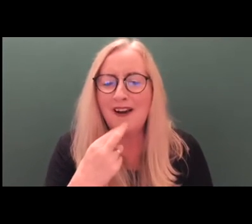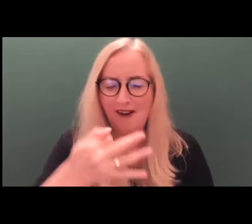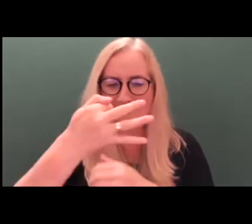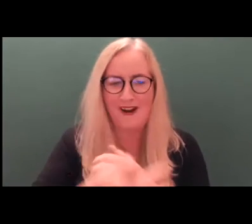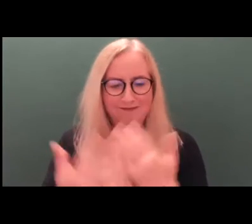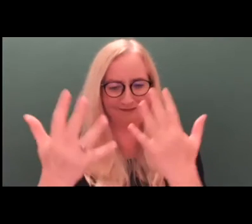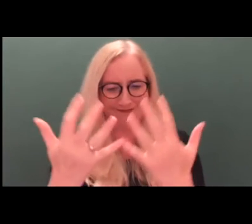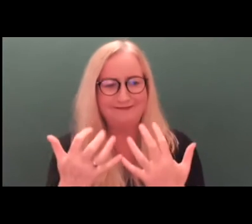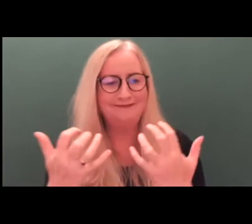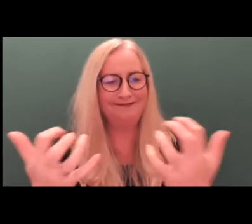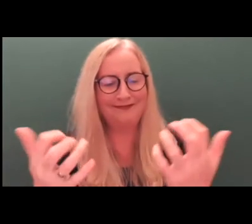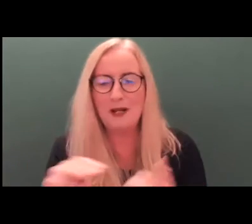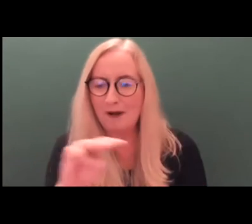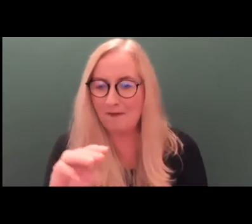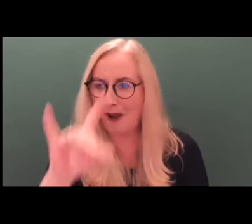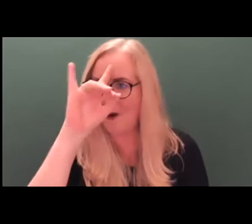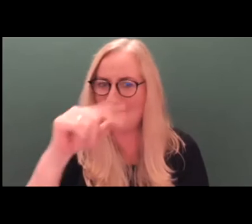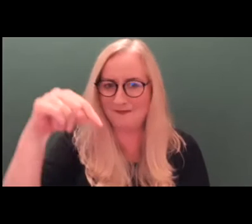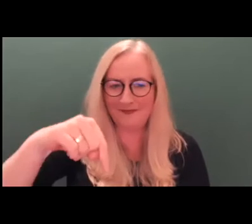audience, but I hope it will work.